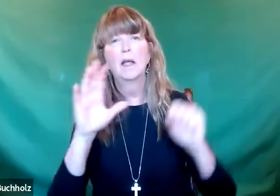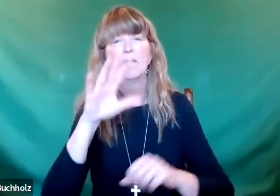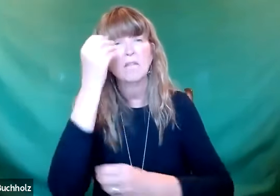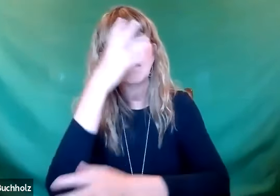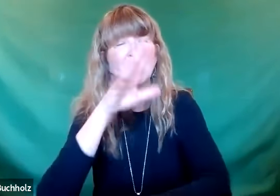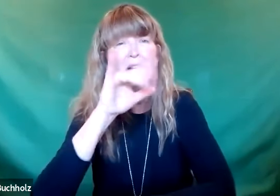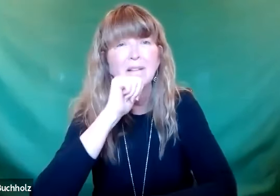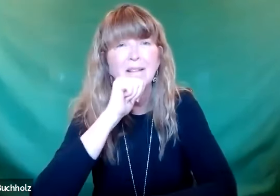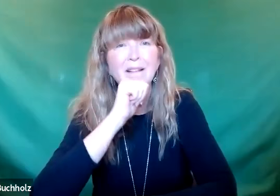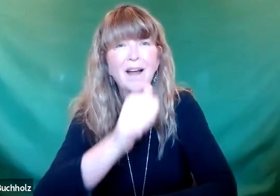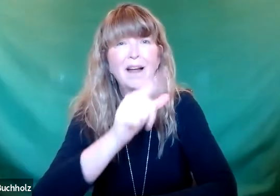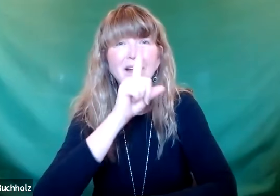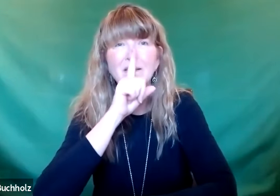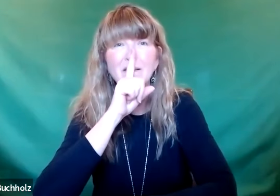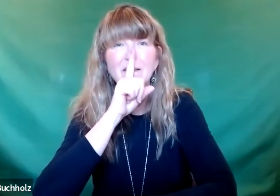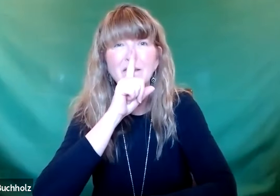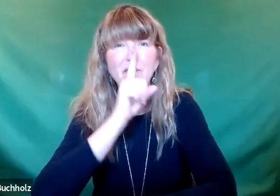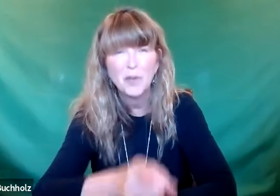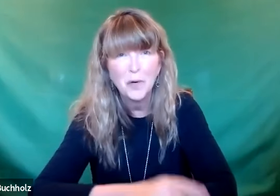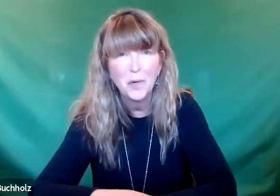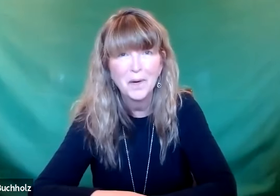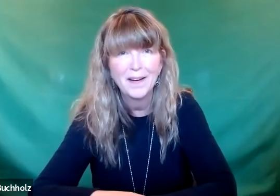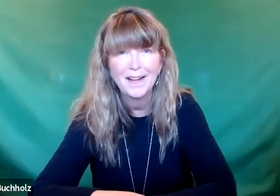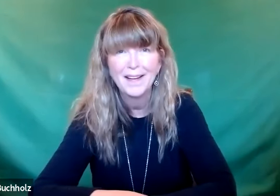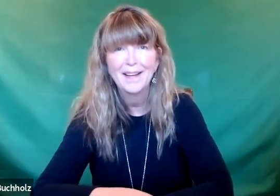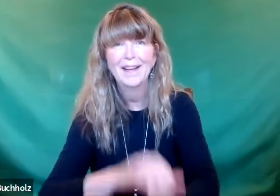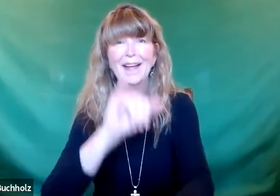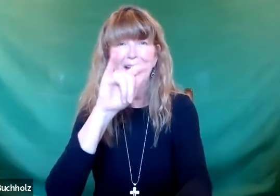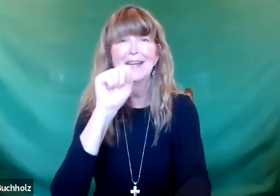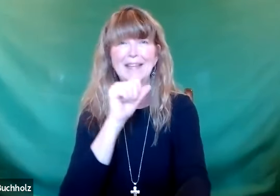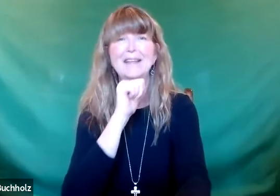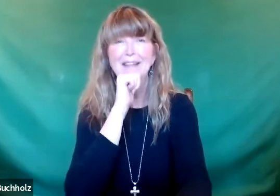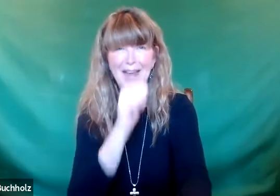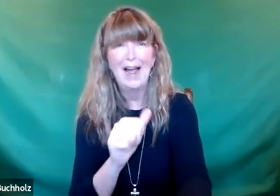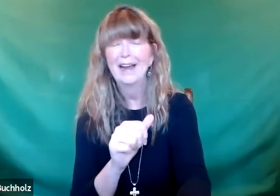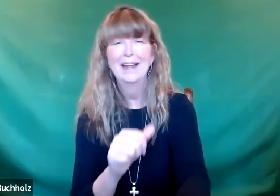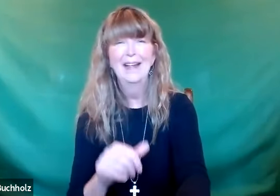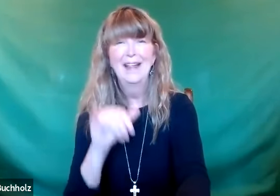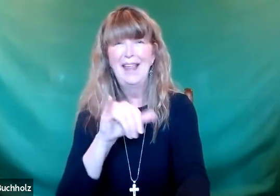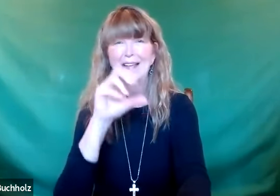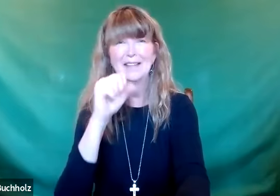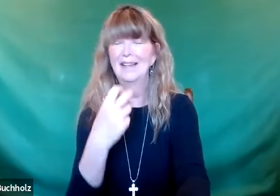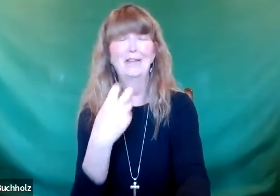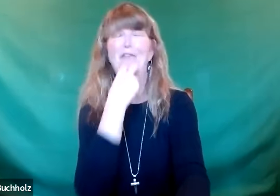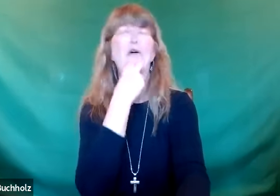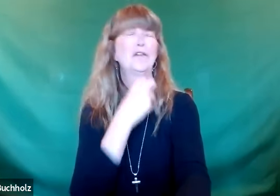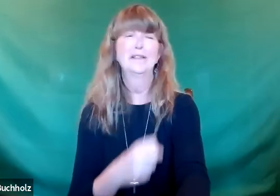They're just automatically saved. But I have to tell you, that is a fallacy. That is a total